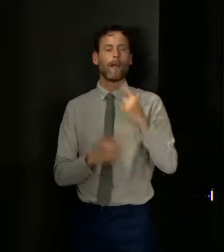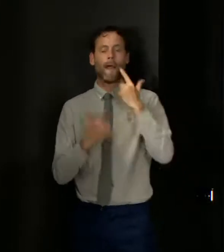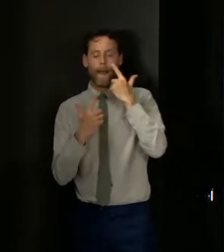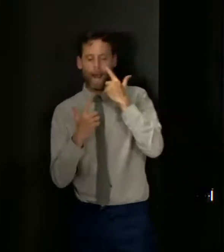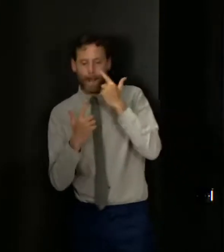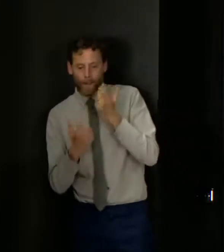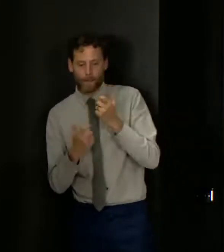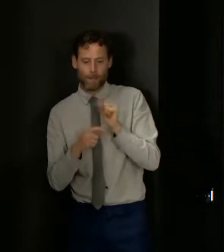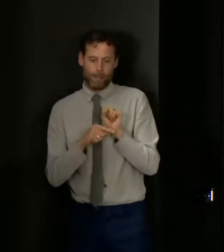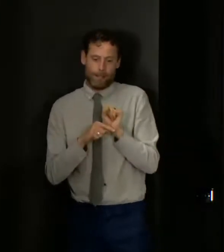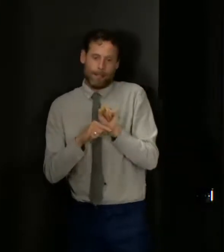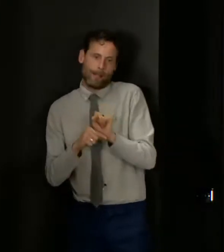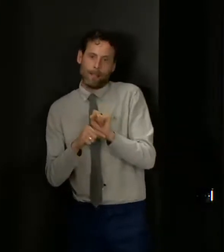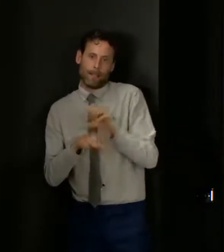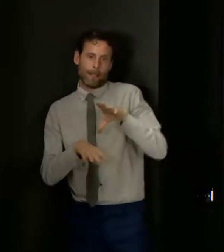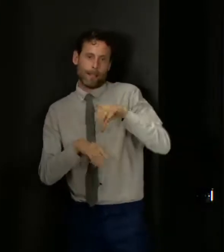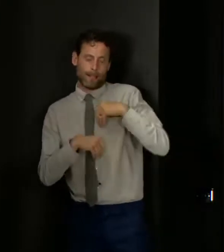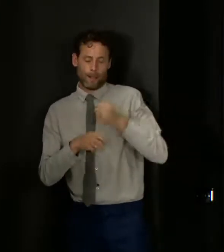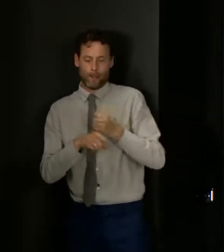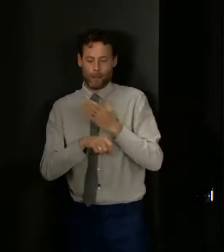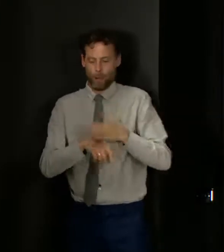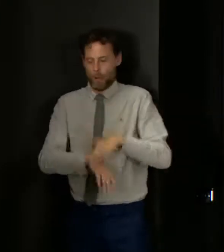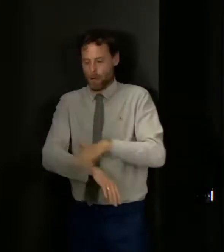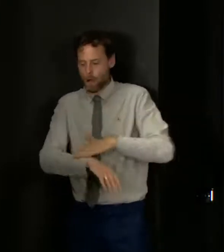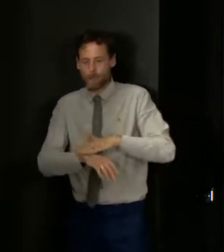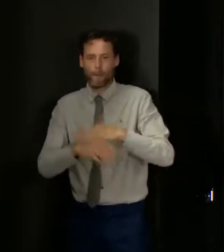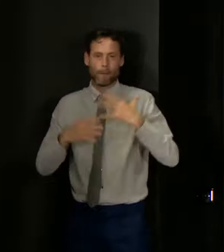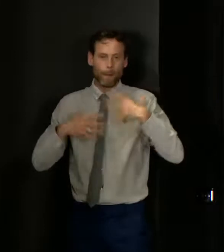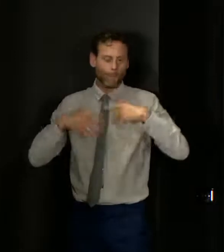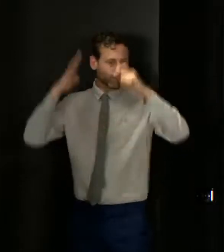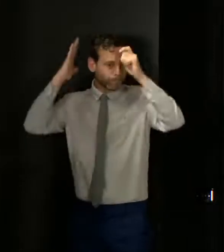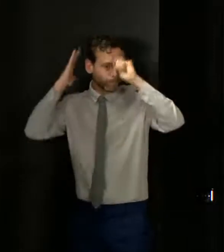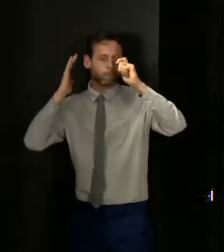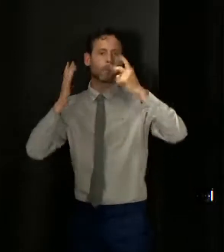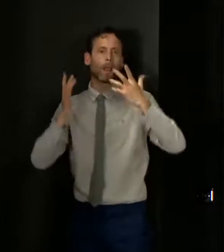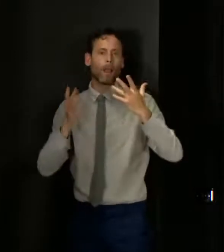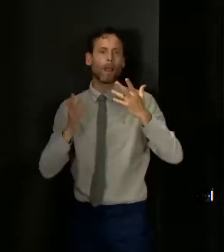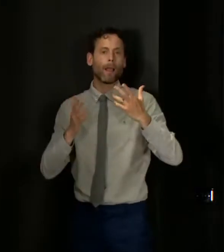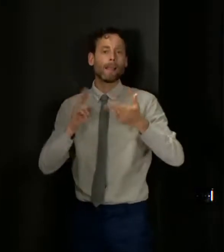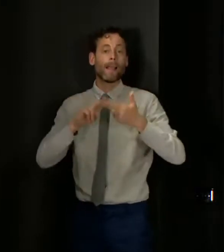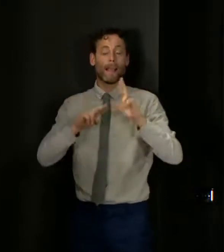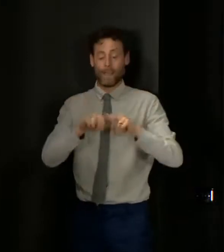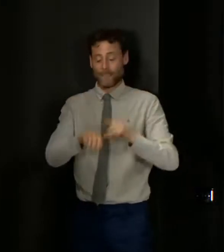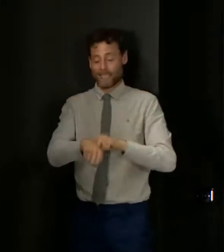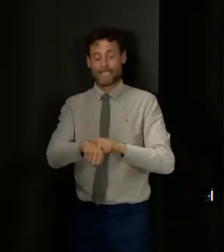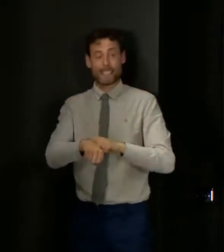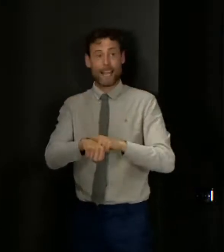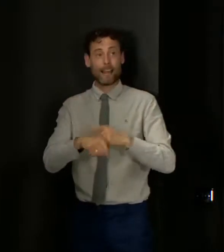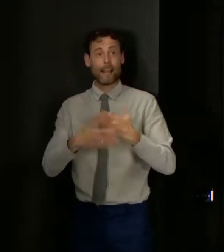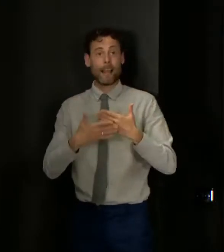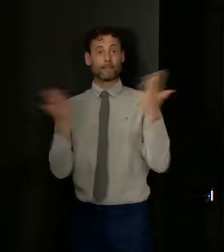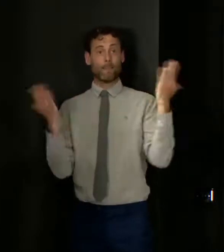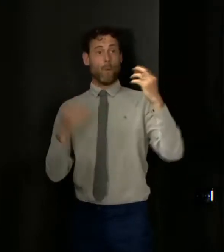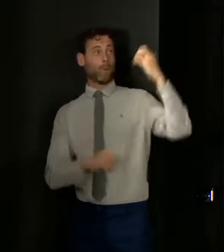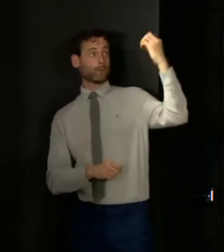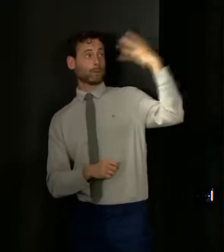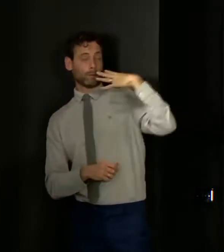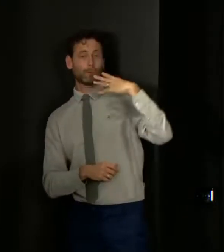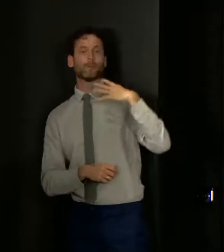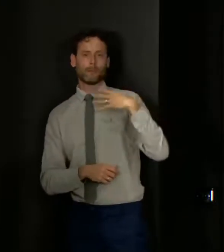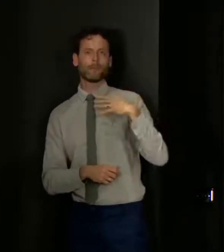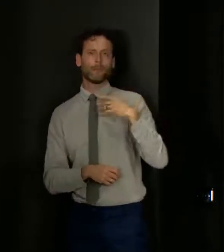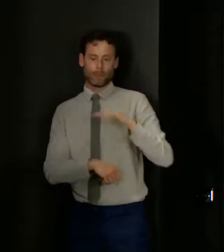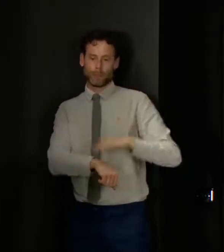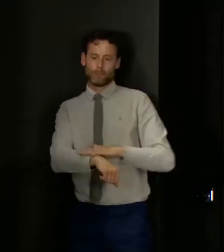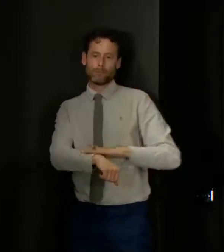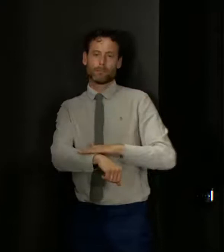that prevent. So making sure that they are covering up, making sure that they, if they've got exposed skin, then they're using some sort